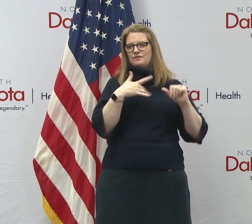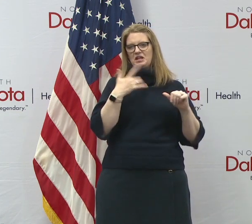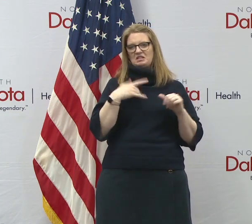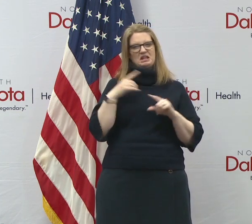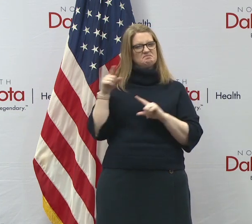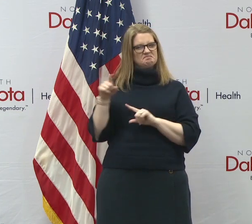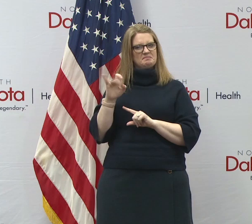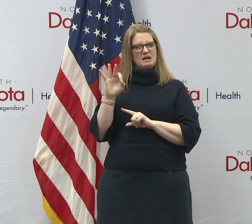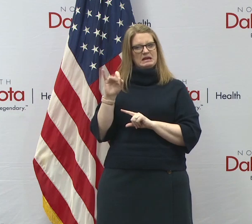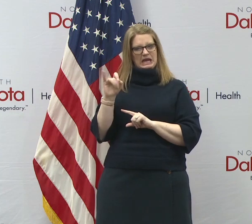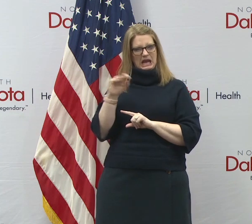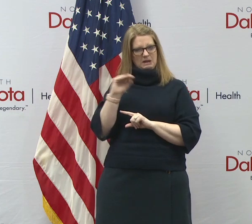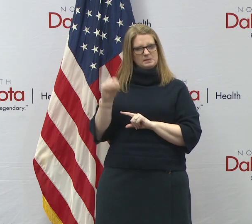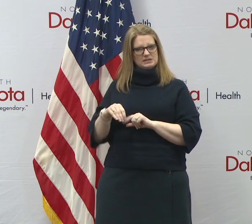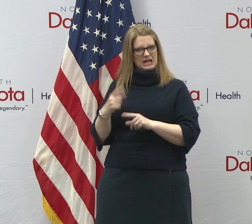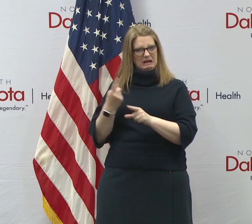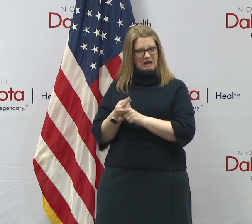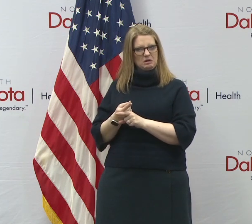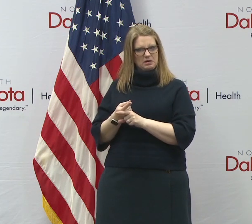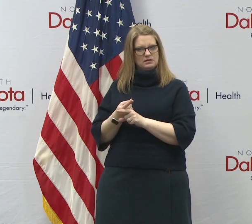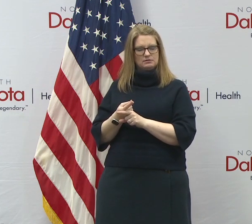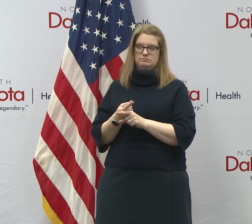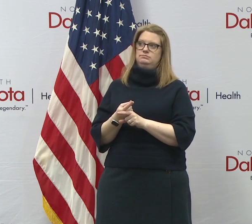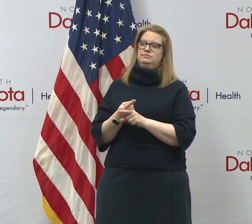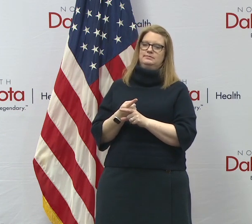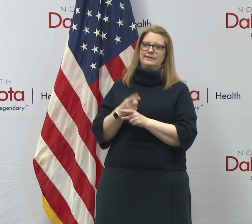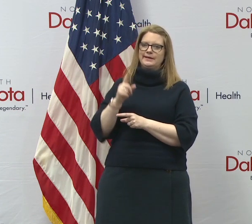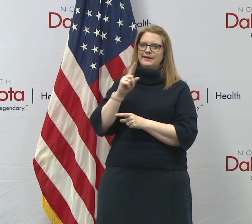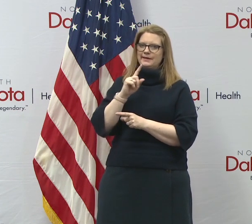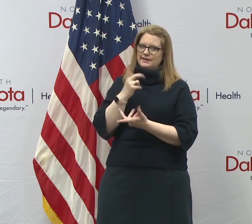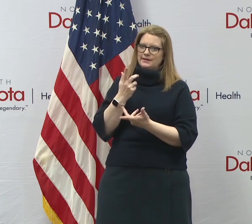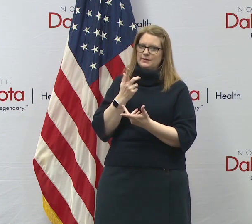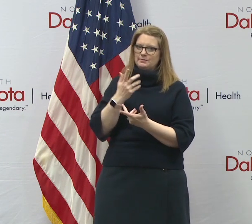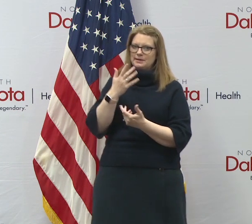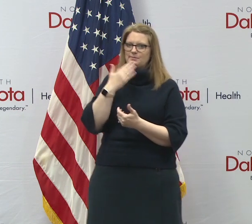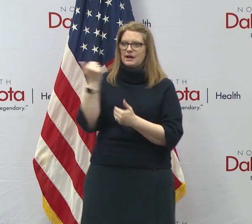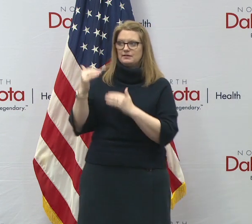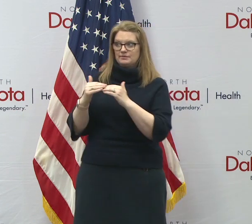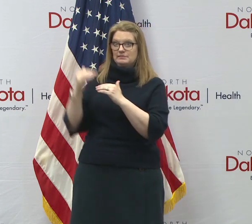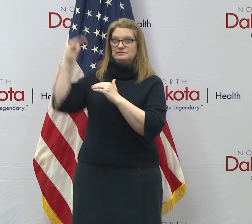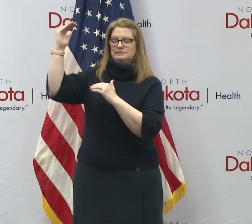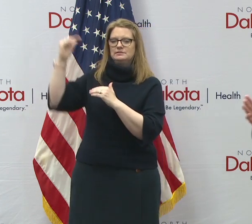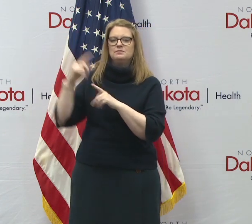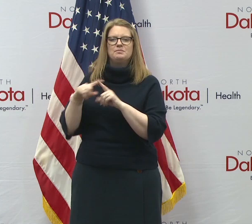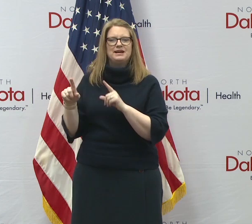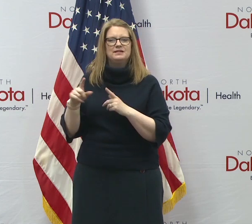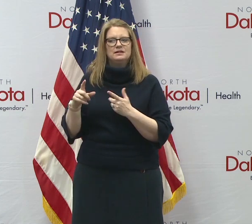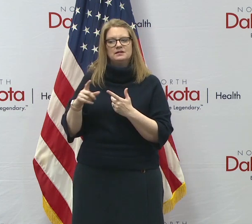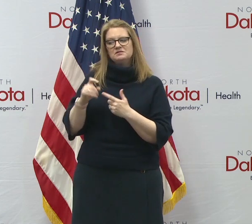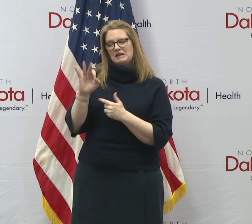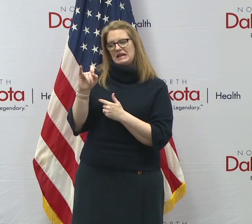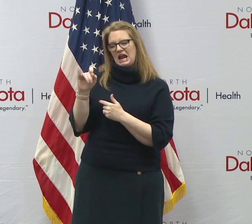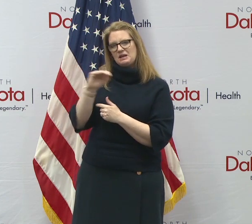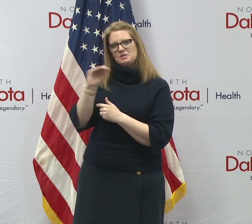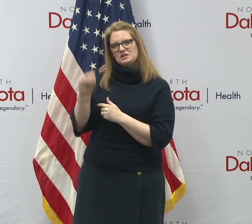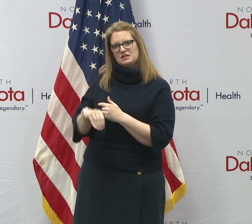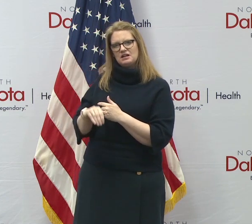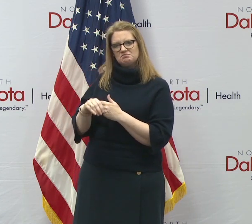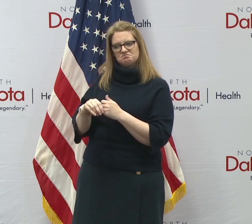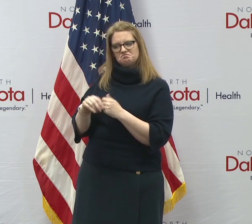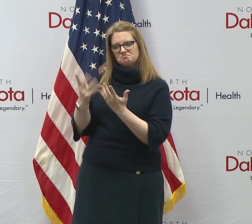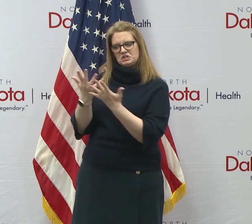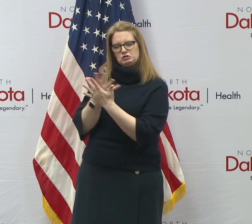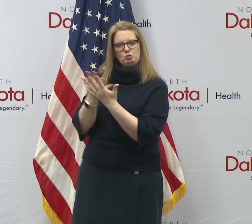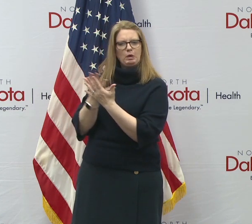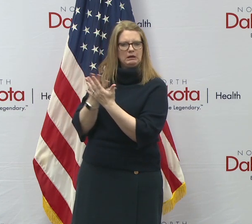% accurate. Uh, and, you know, it'd be great if they could be much higher than that, but even at that, you could screen, uh, with a 90%